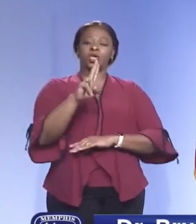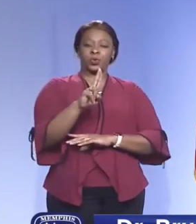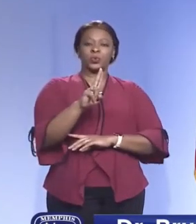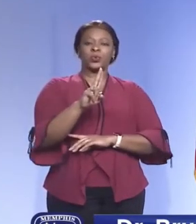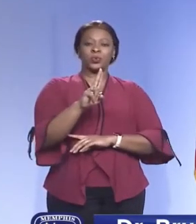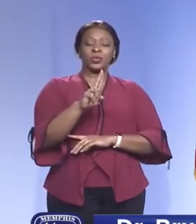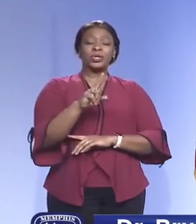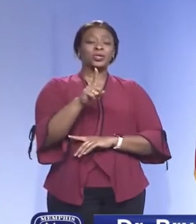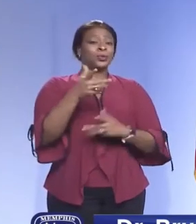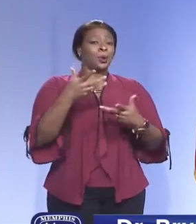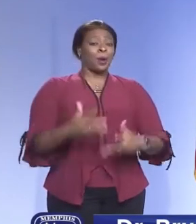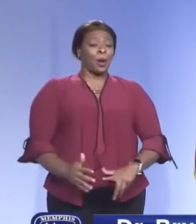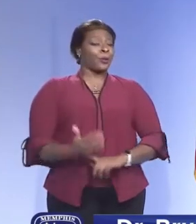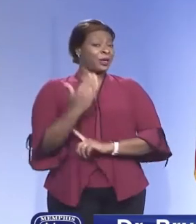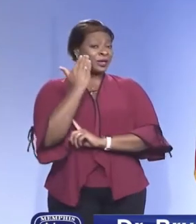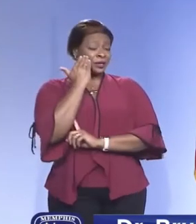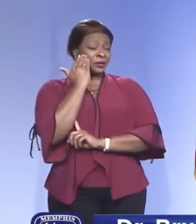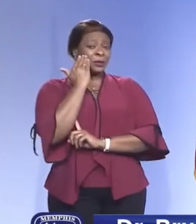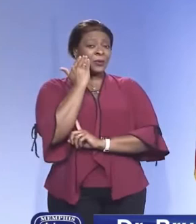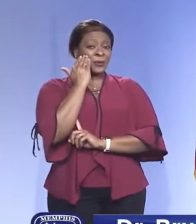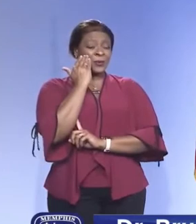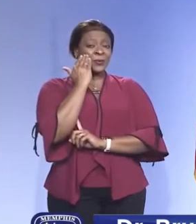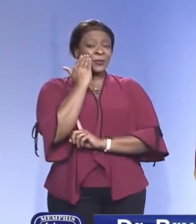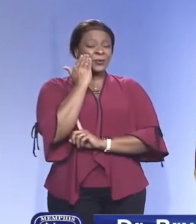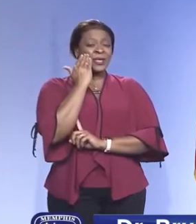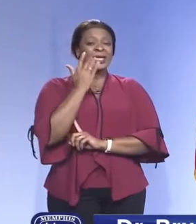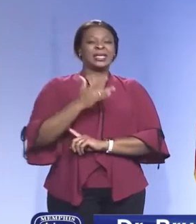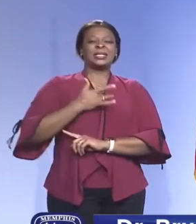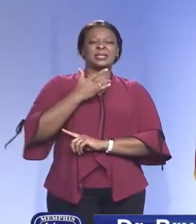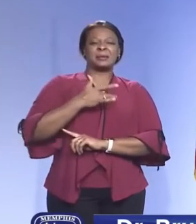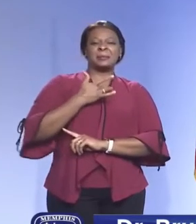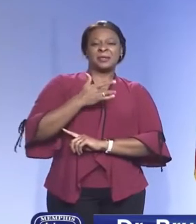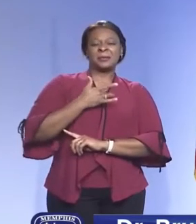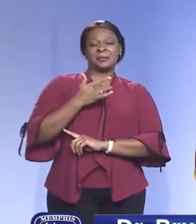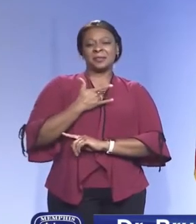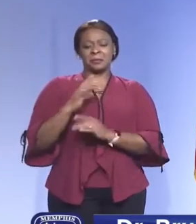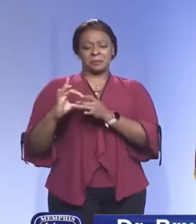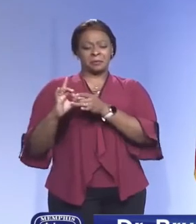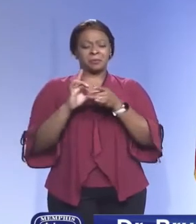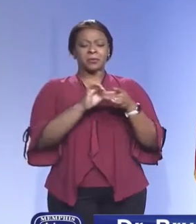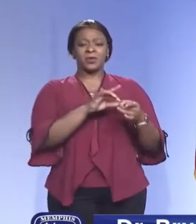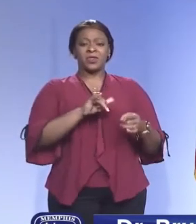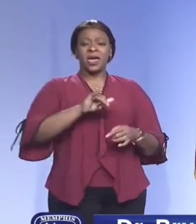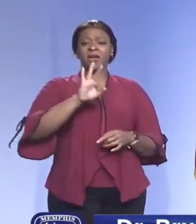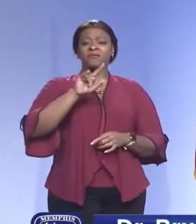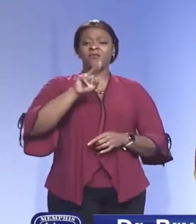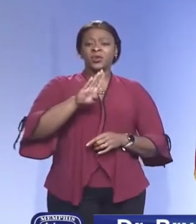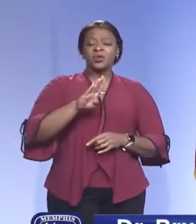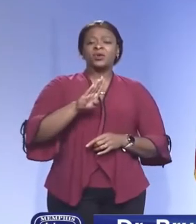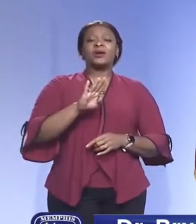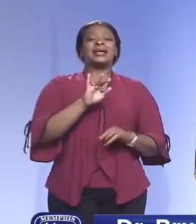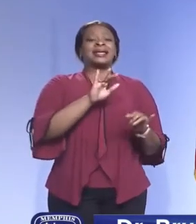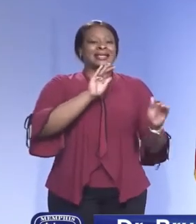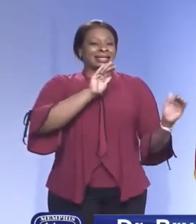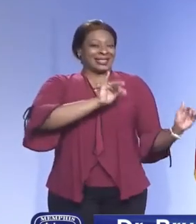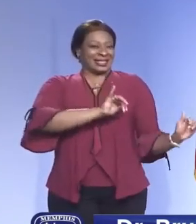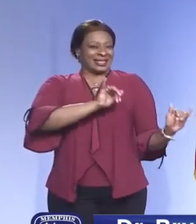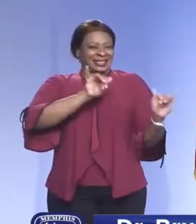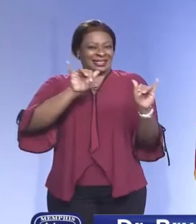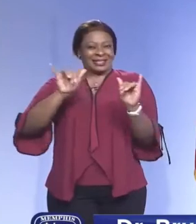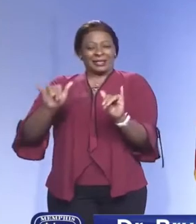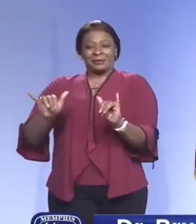And as you well know, symptoms associated with the flu are also similar